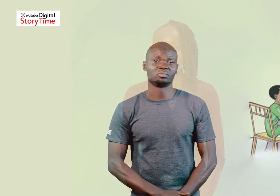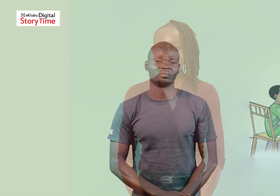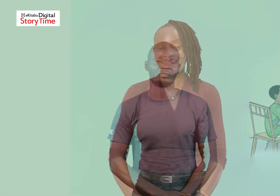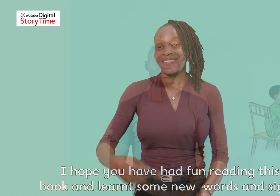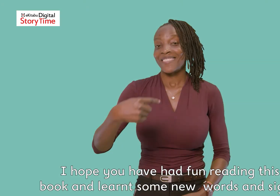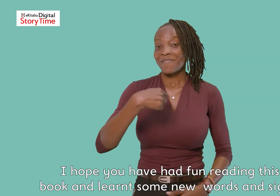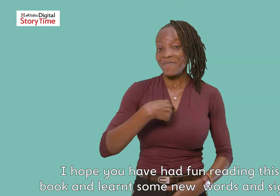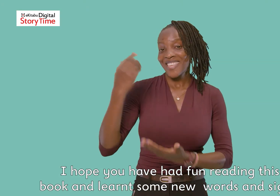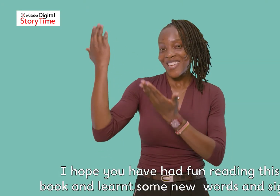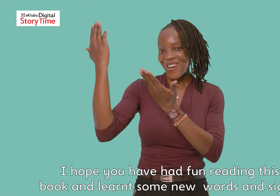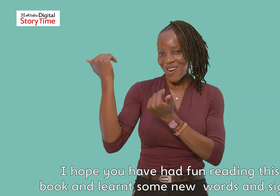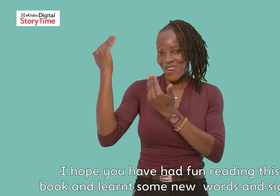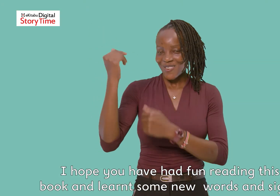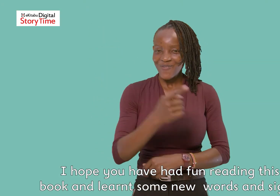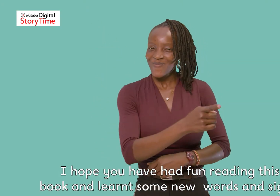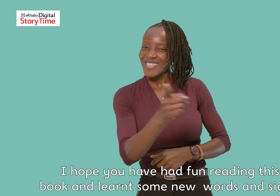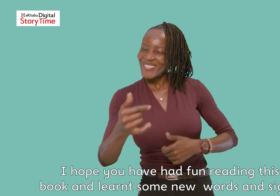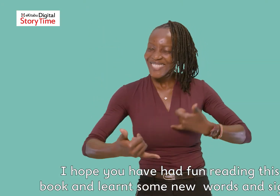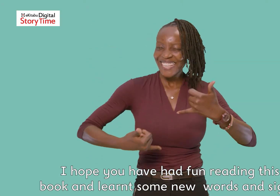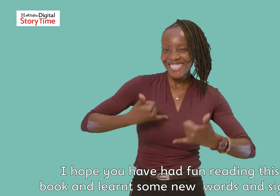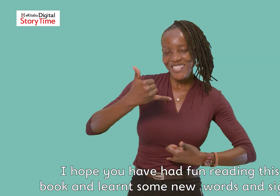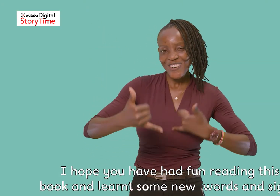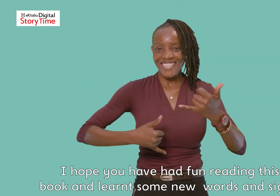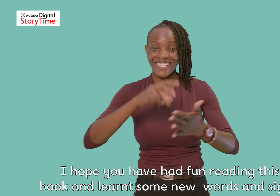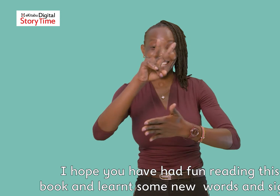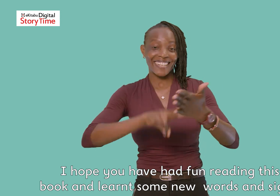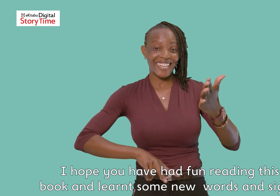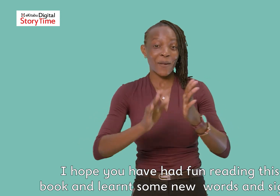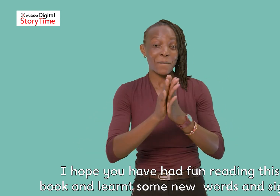I hope you had fun reading this book I and learned some new words and signs